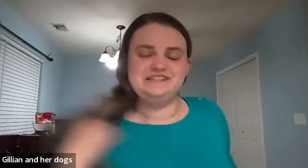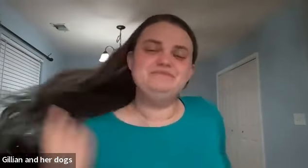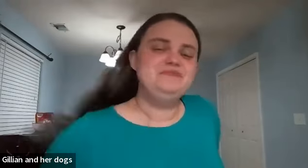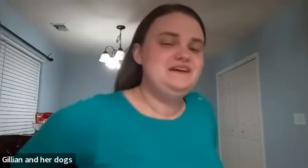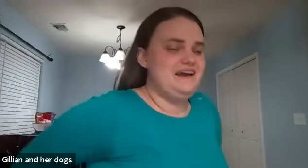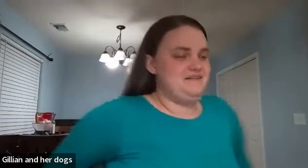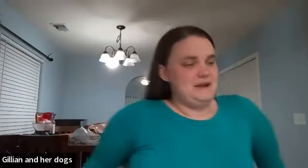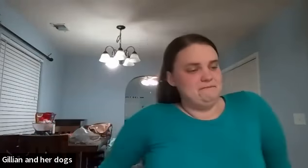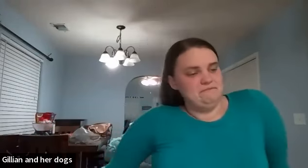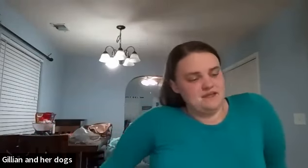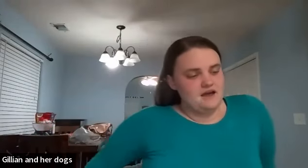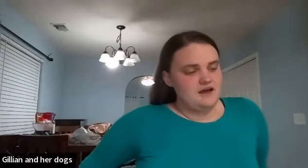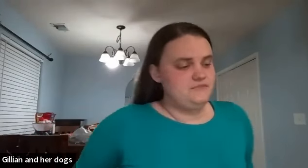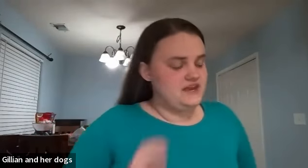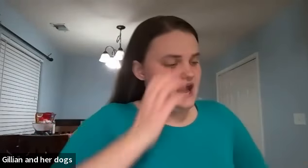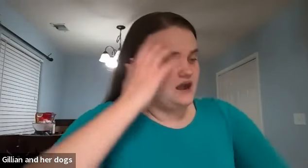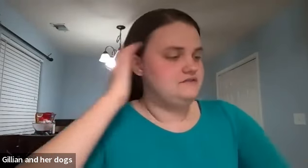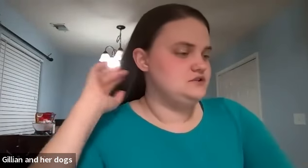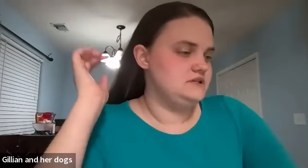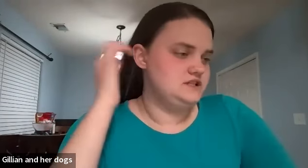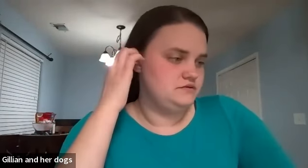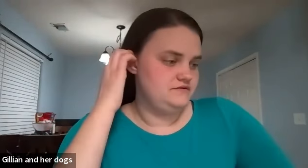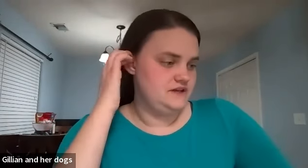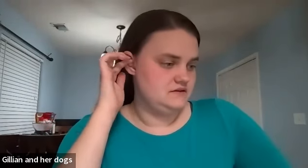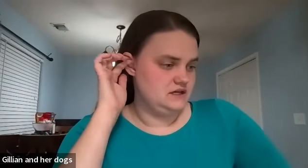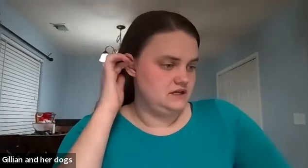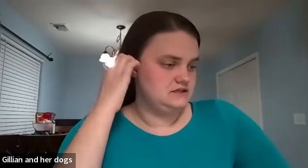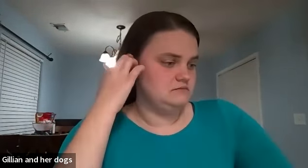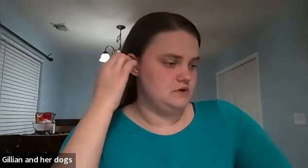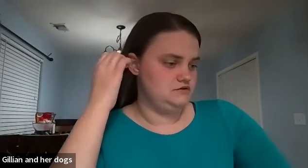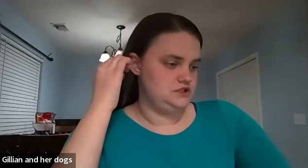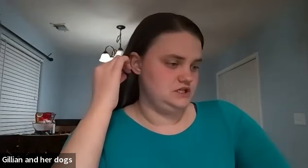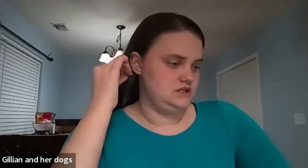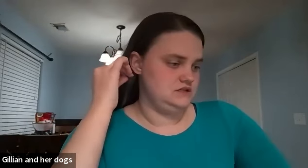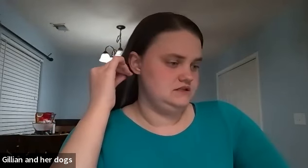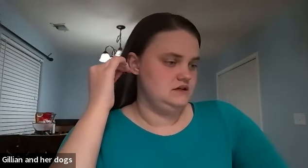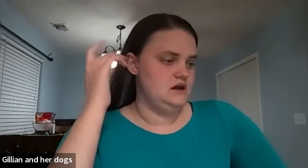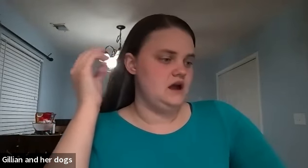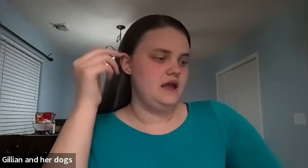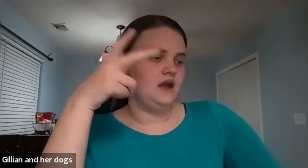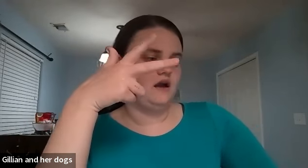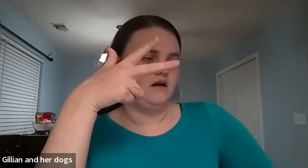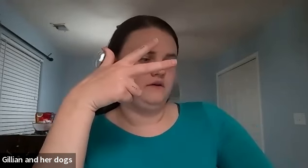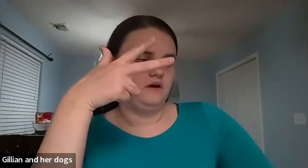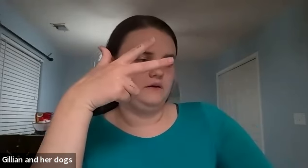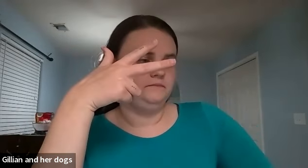crazy all right um then after we do feelings and emotions i have um